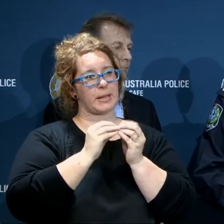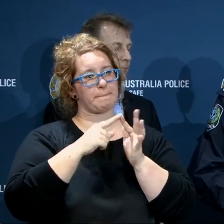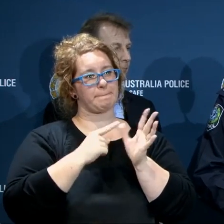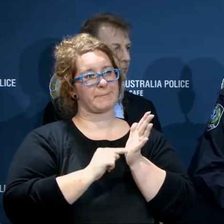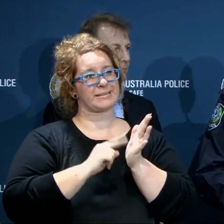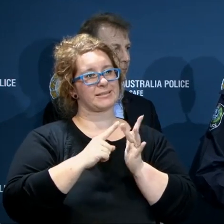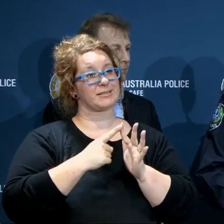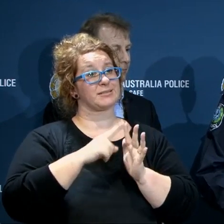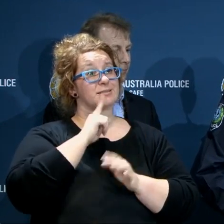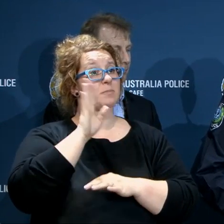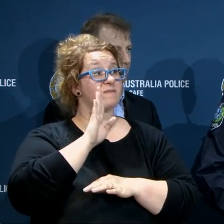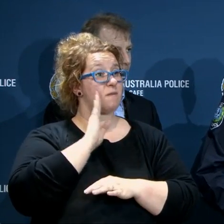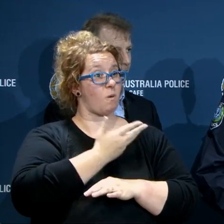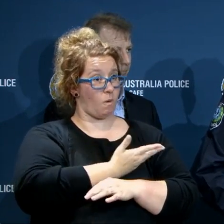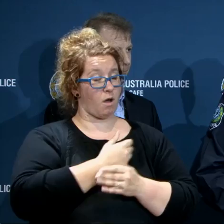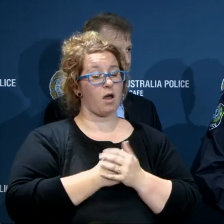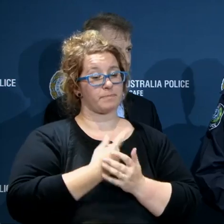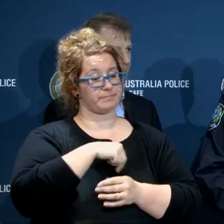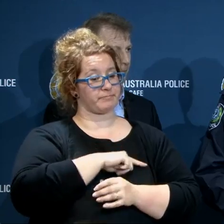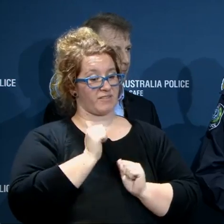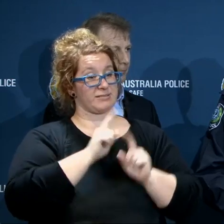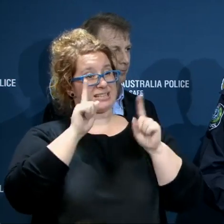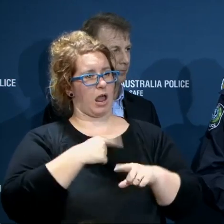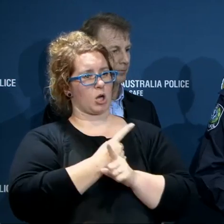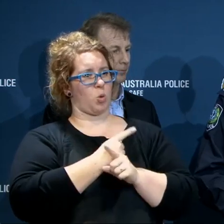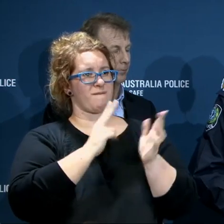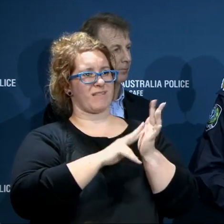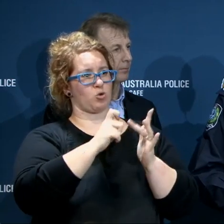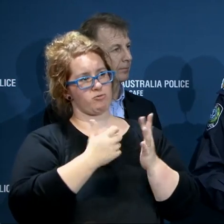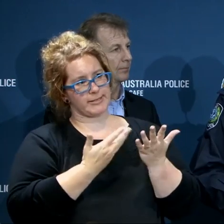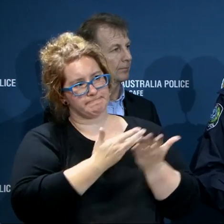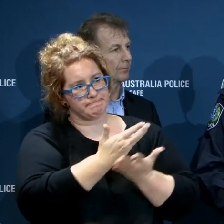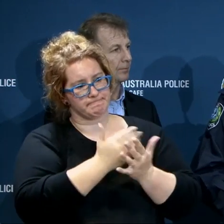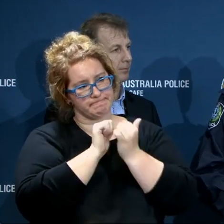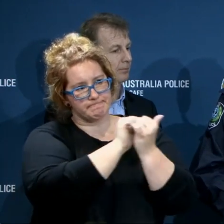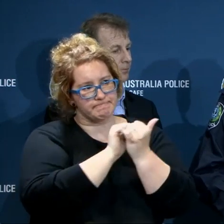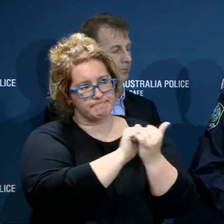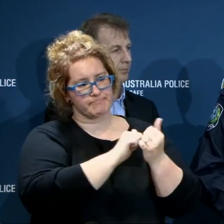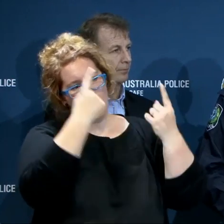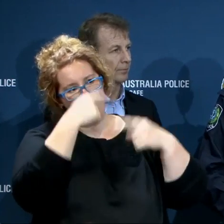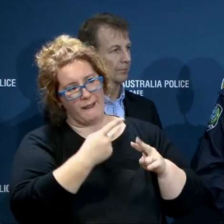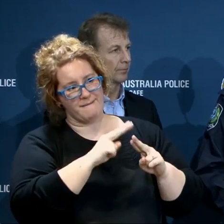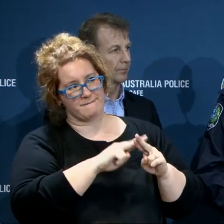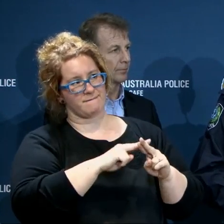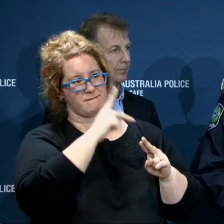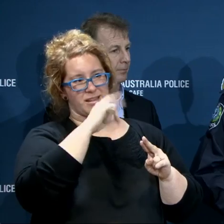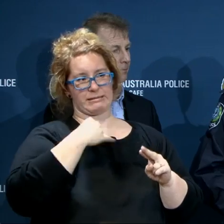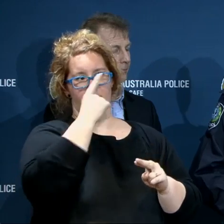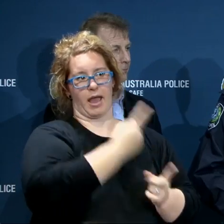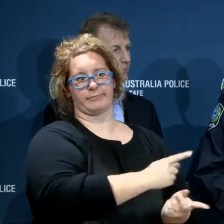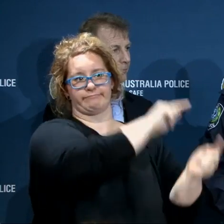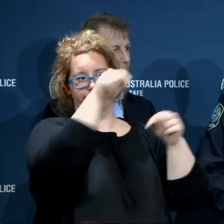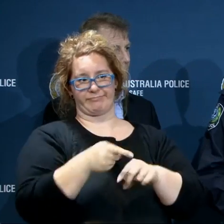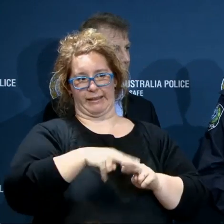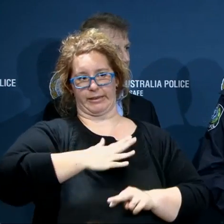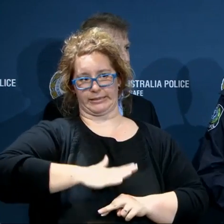started or commenced discussions with interstate counterparts to ensure that we have additional resources on standby in the event